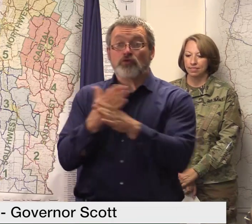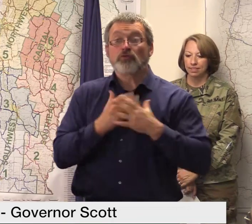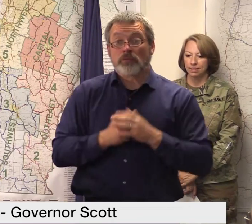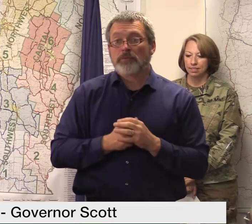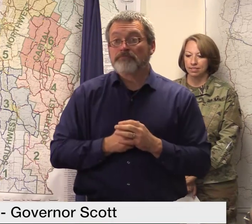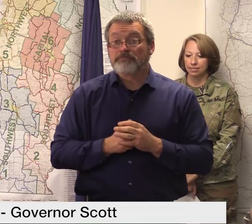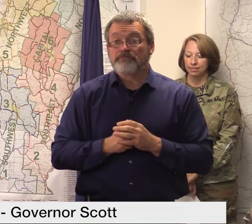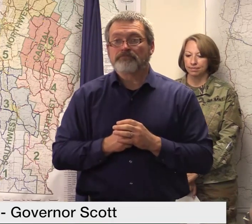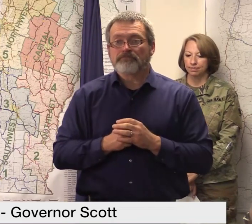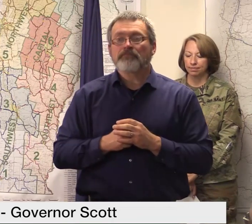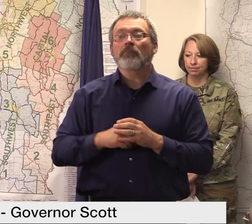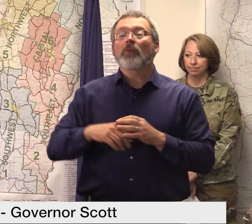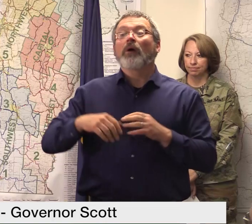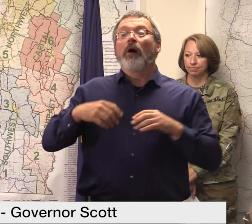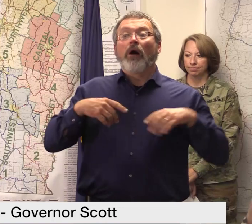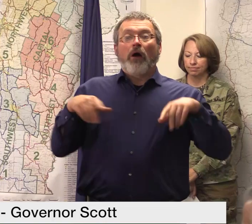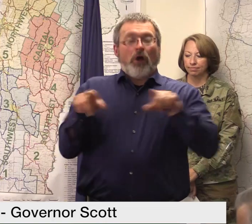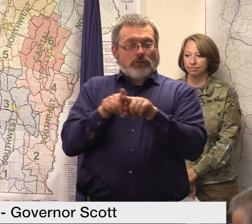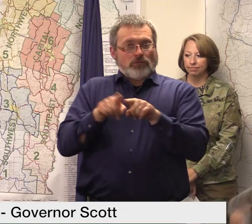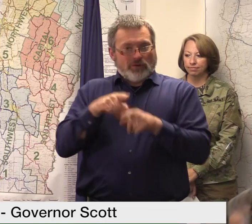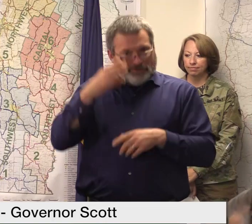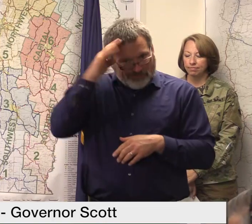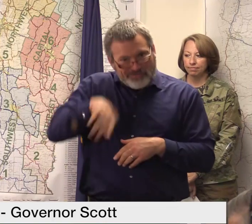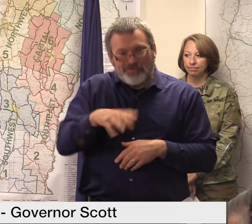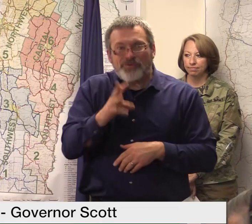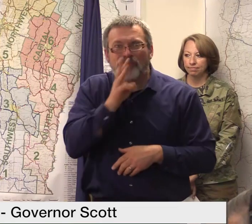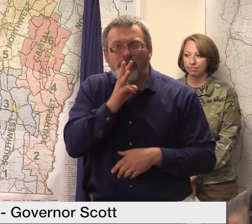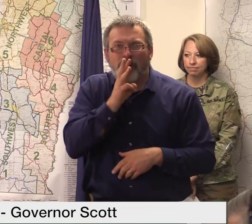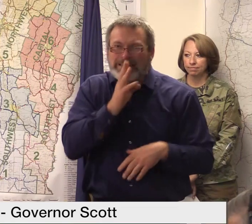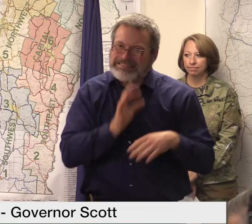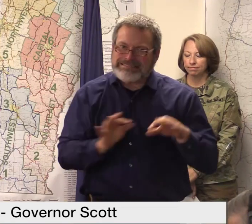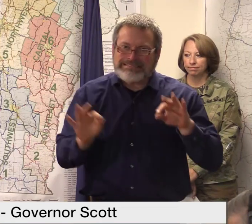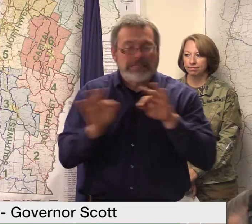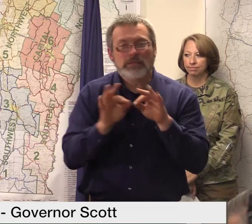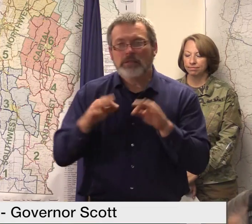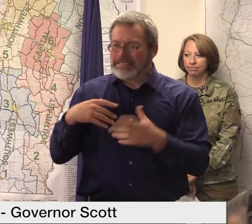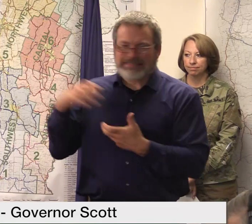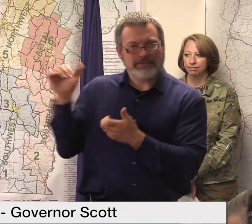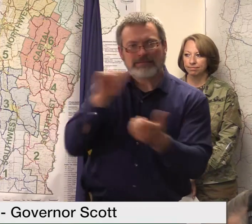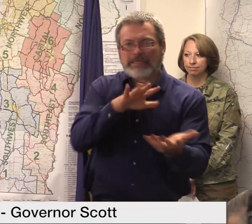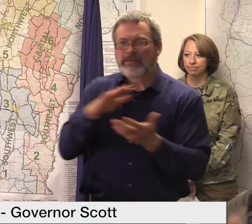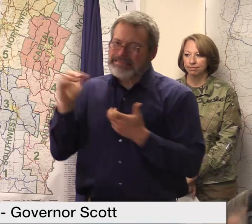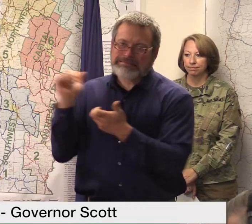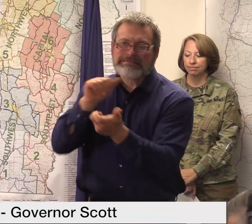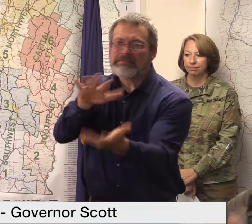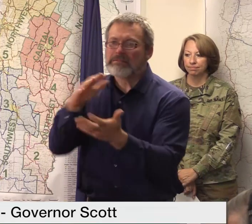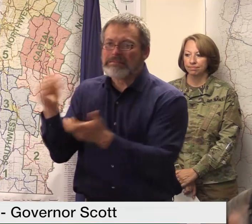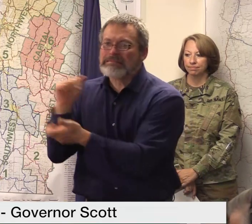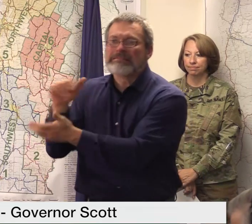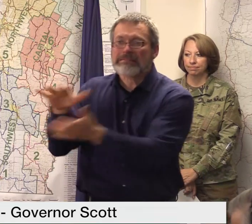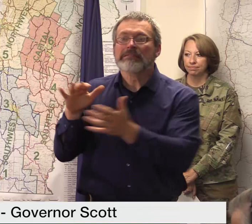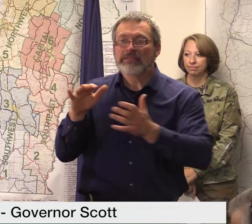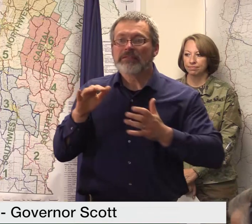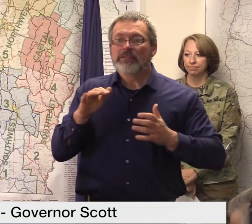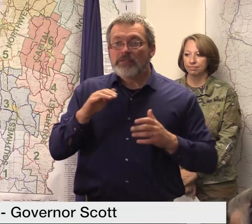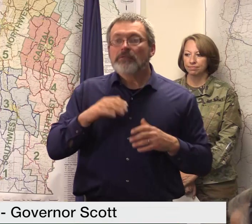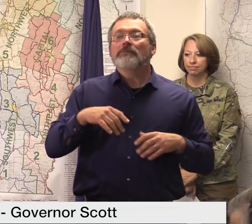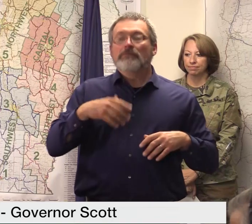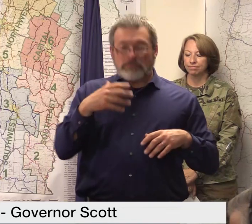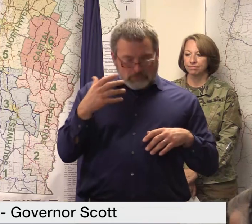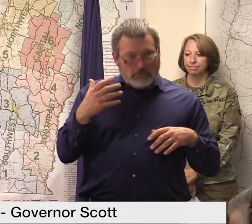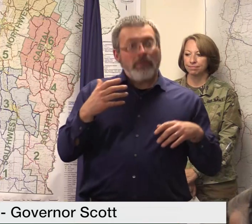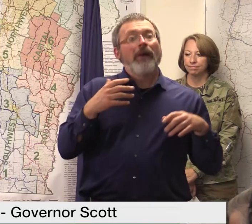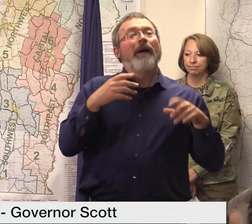of bottled water to 31 towns providing dehumidifiers and fans to 25 of our hardest hit towns